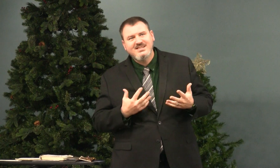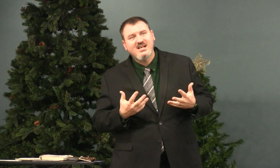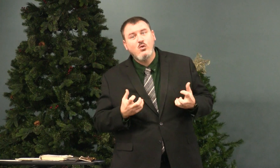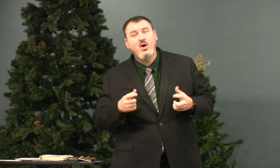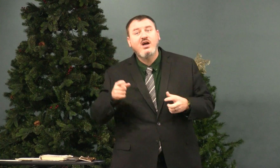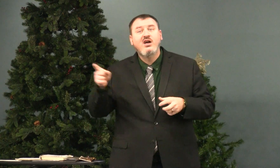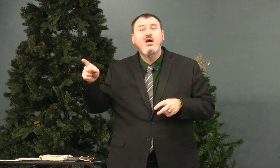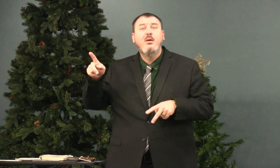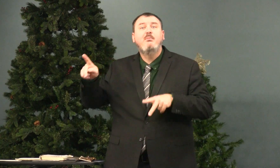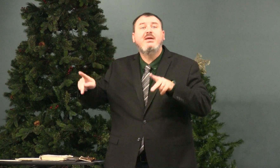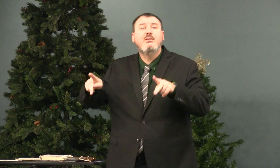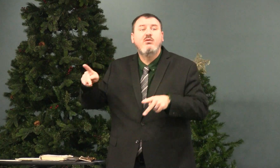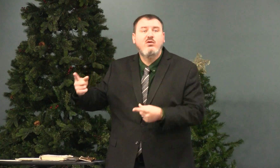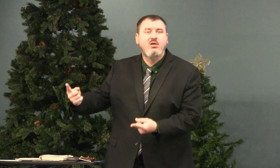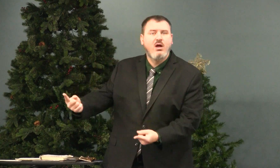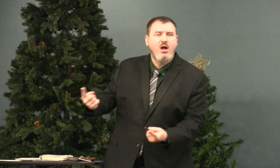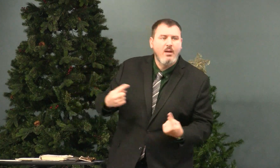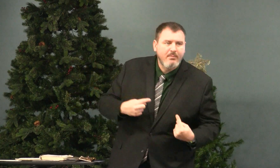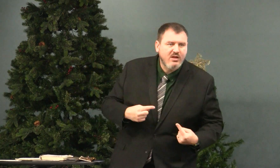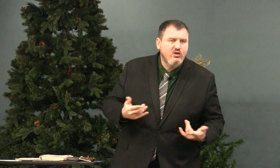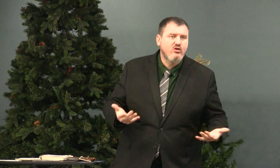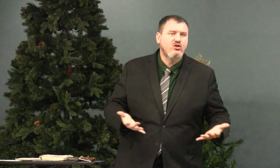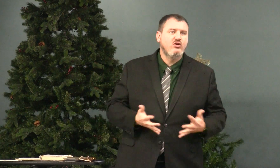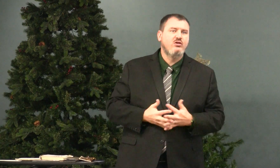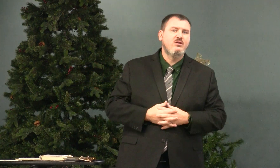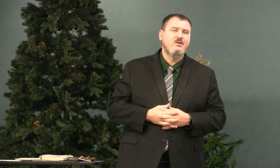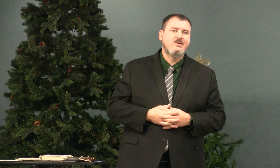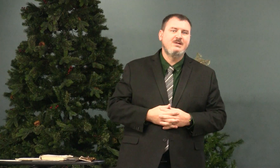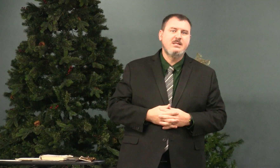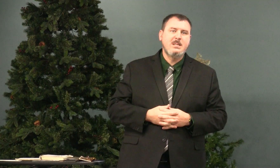I want a gym. I want people to come here.